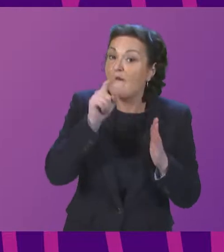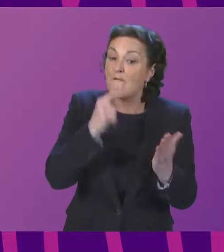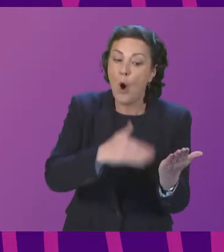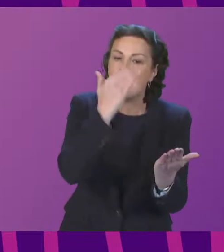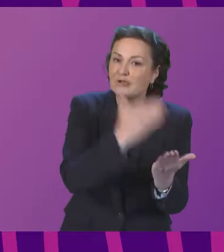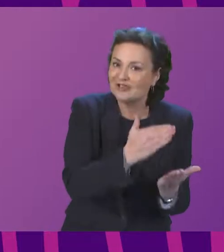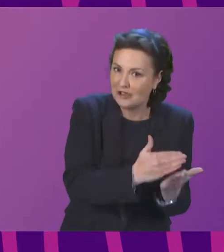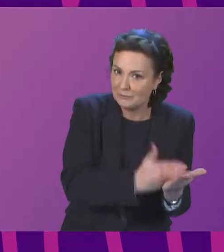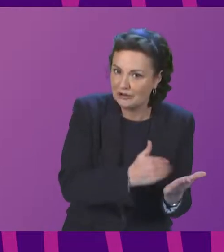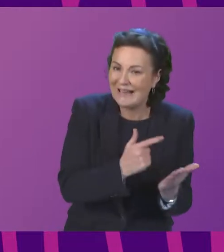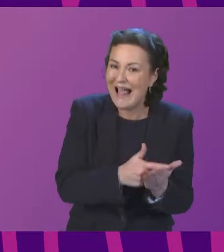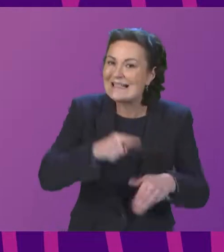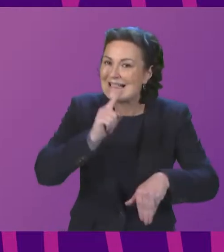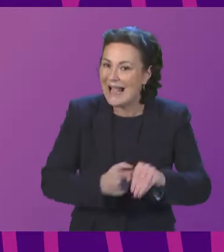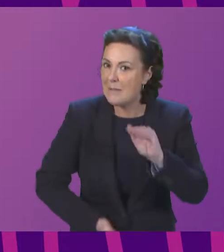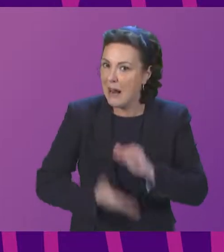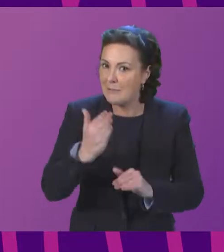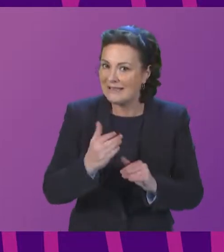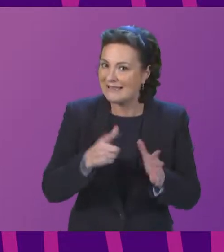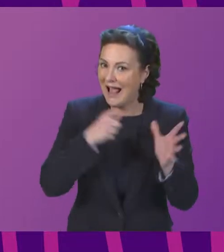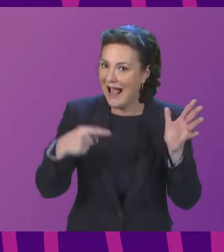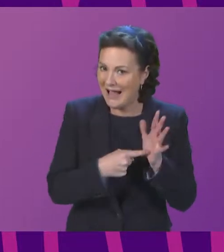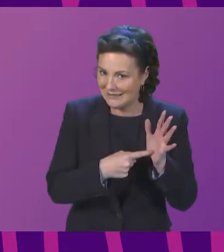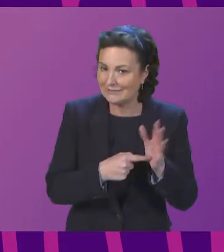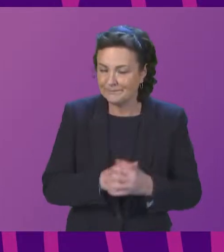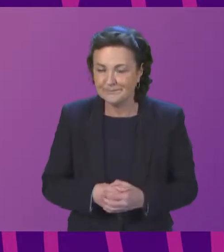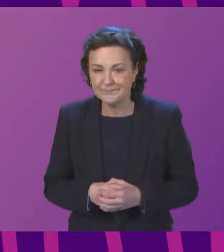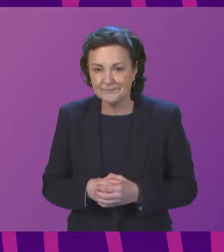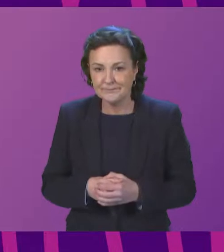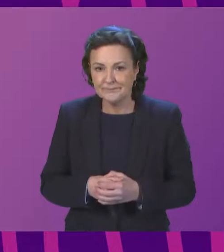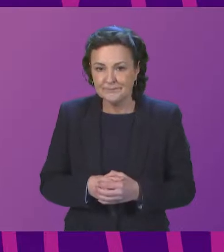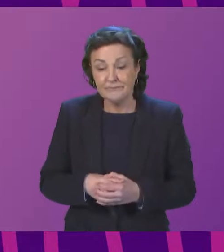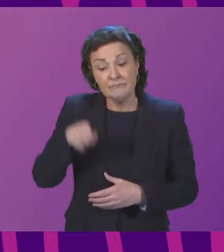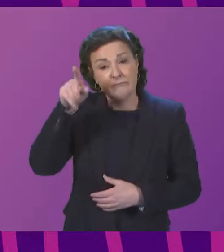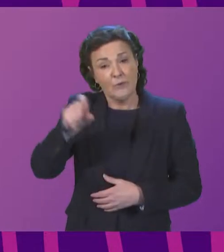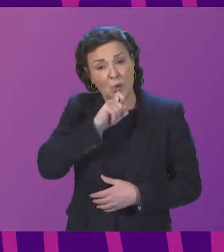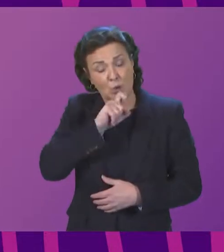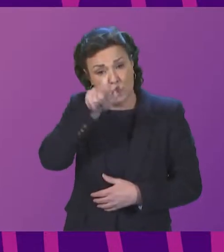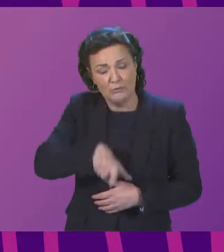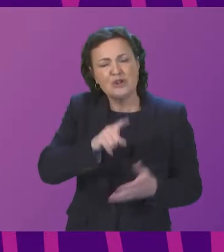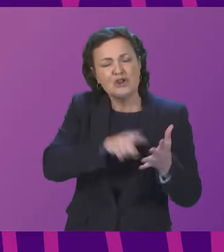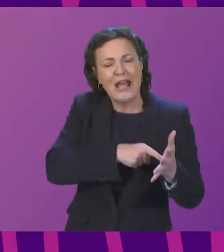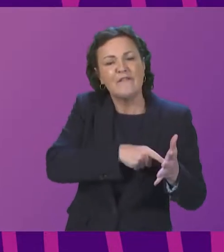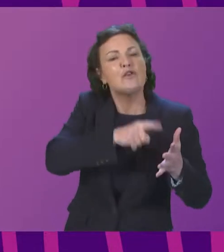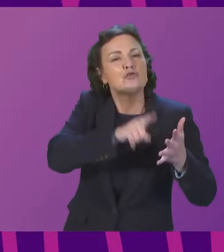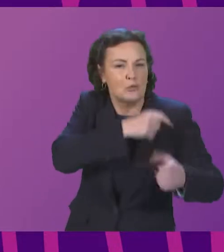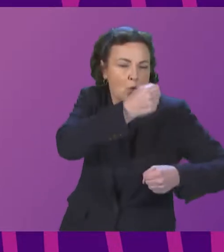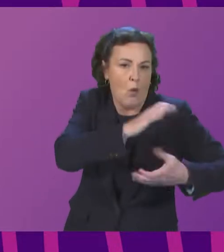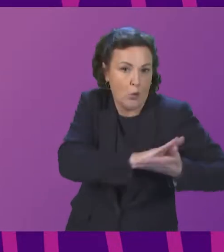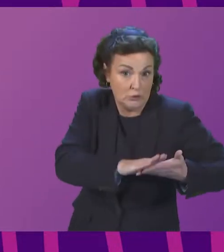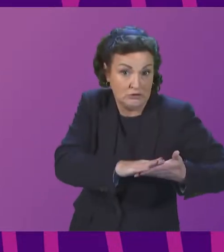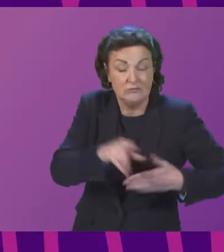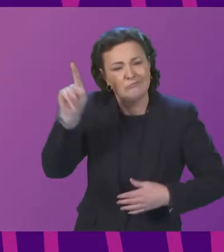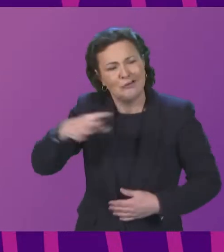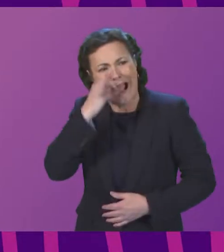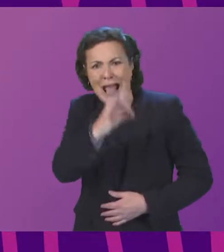act uh which is uh lodged by uh Jennifer Morrison Holden calls in the Scottish Parliament towards